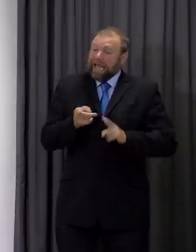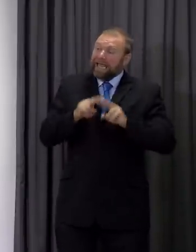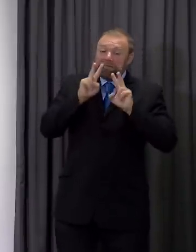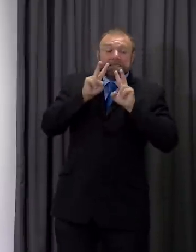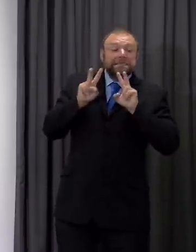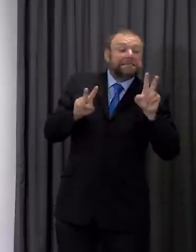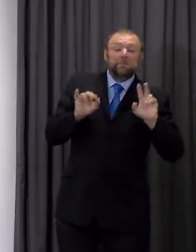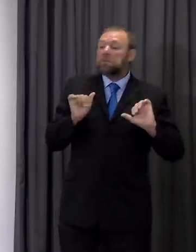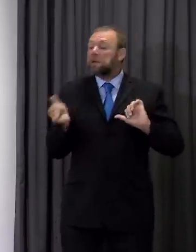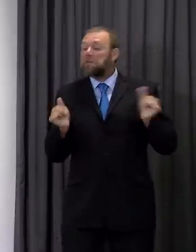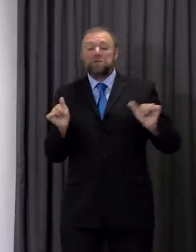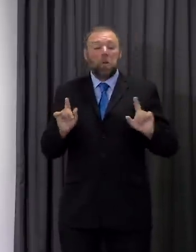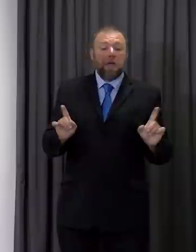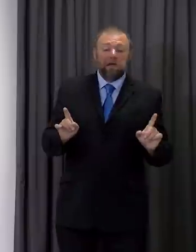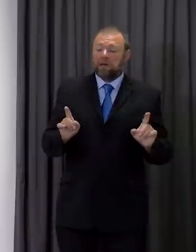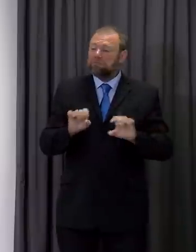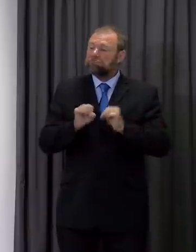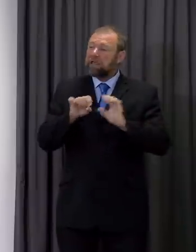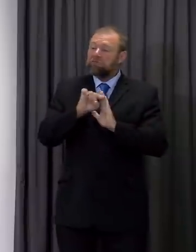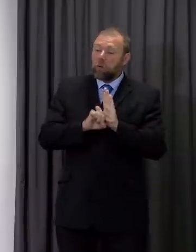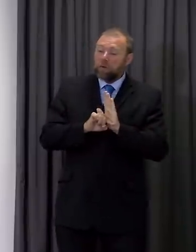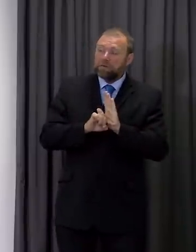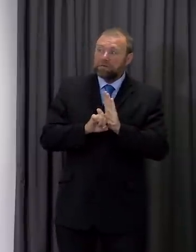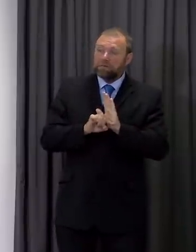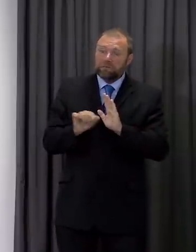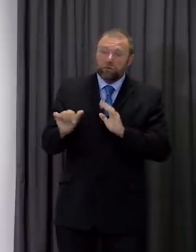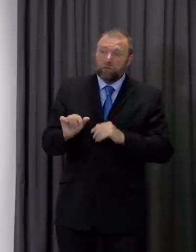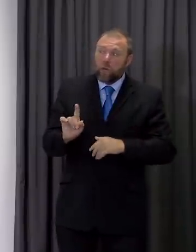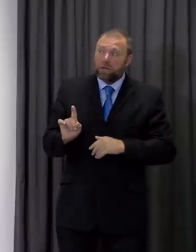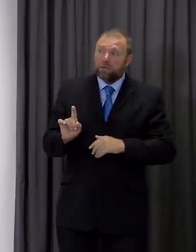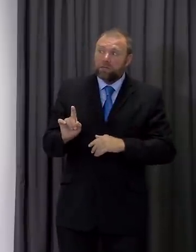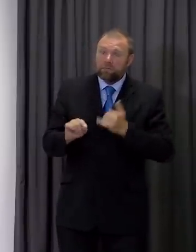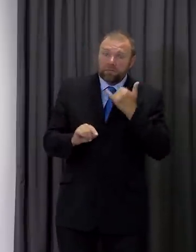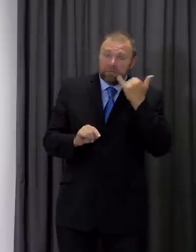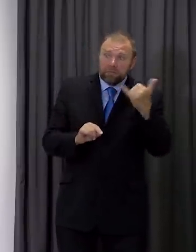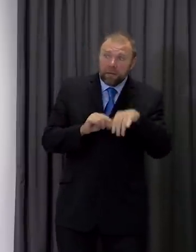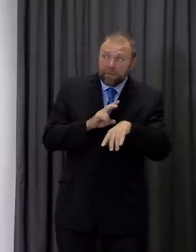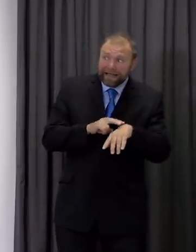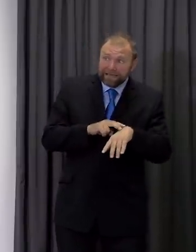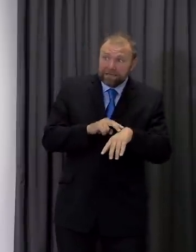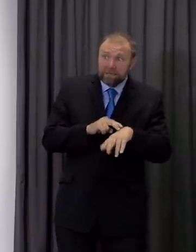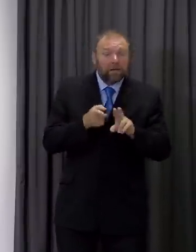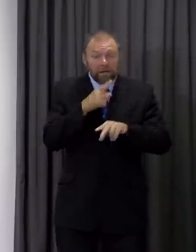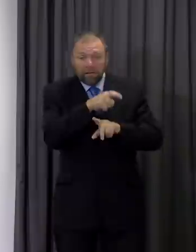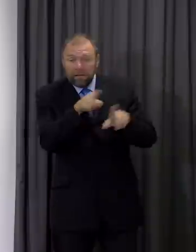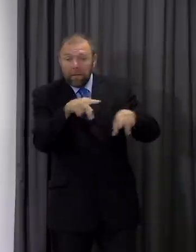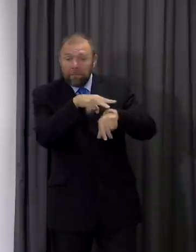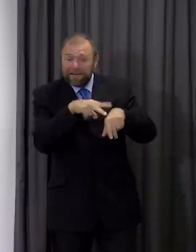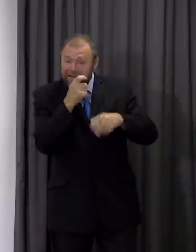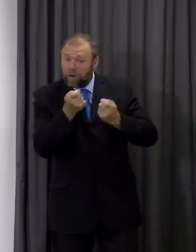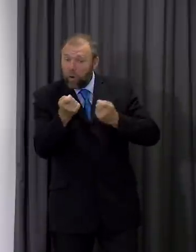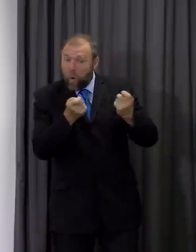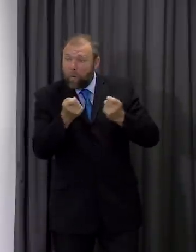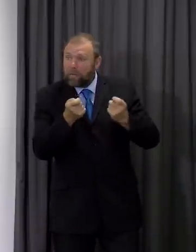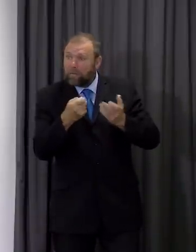answer is 14, can our four forces take that additional demand? Well, it always